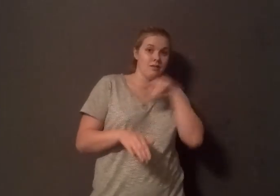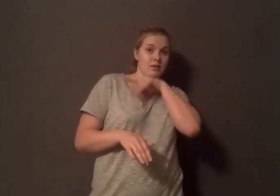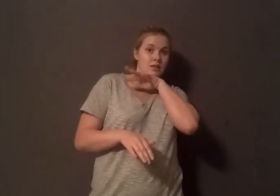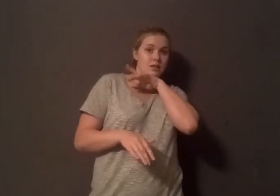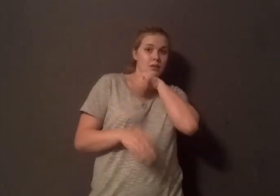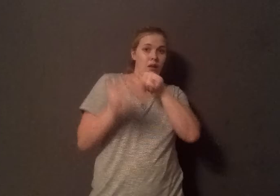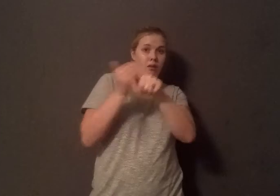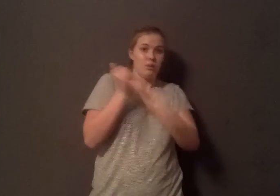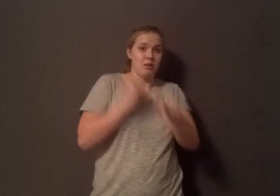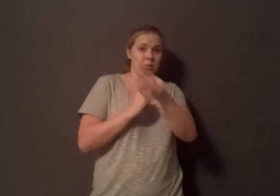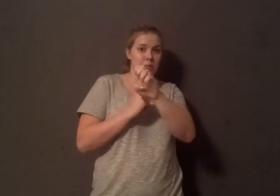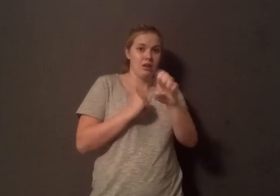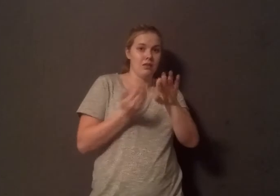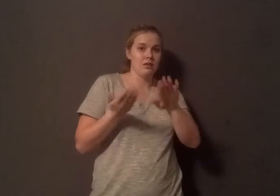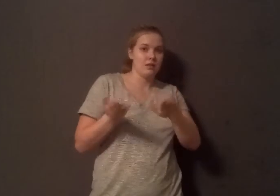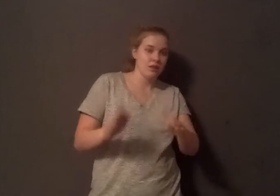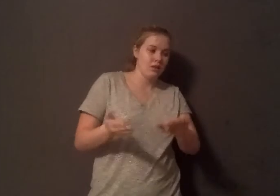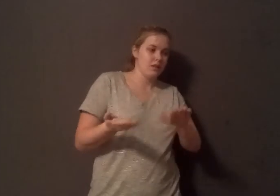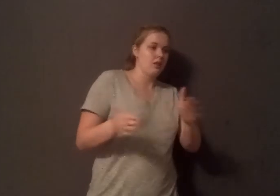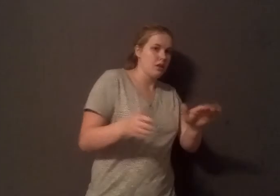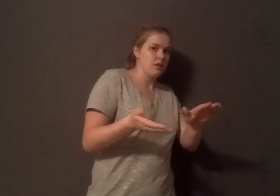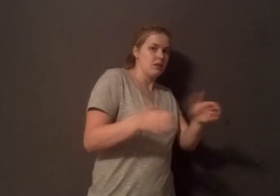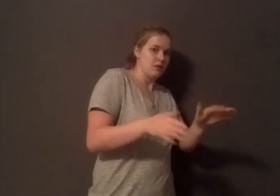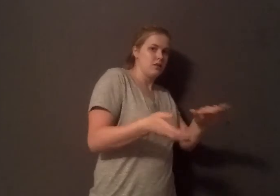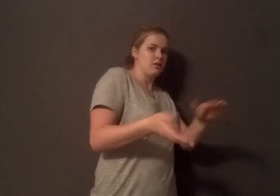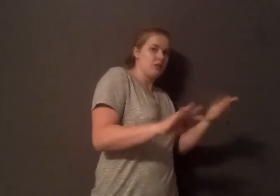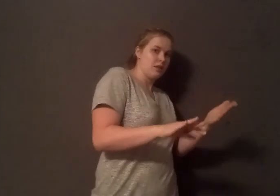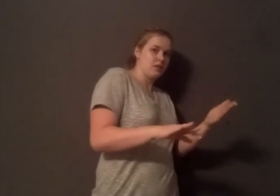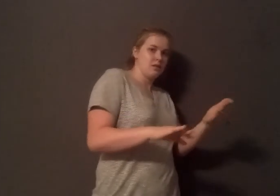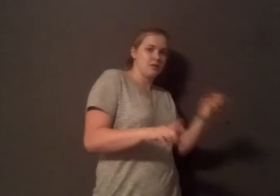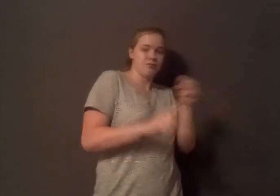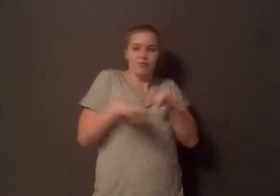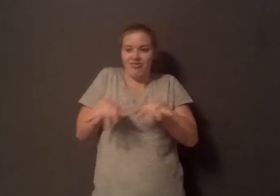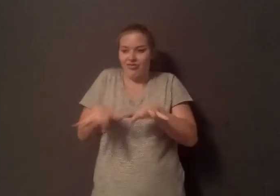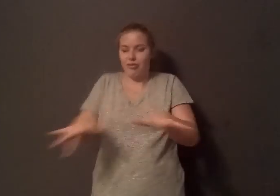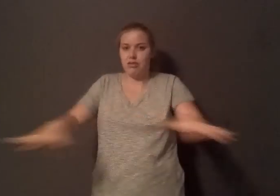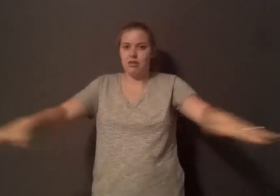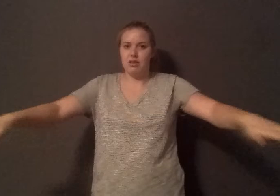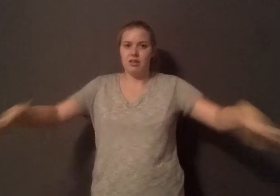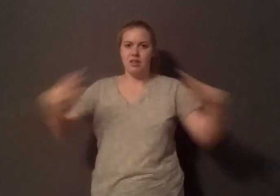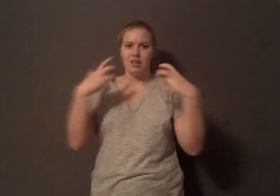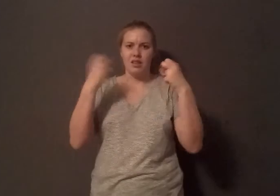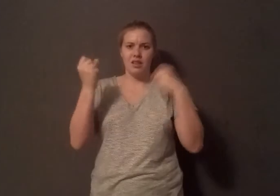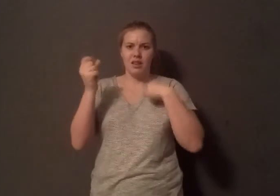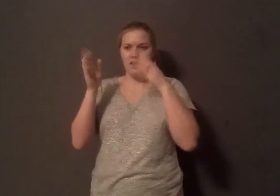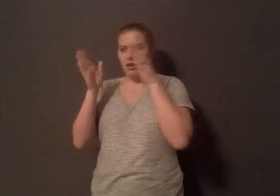thousands of fish were washing up on shore. All this talk about health, I realized that I was only focused on personal health.